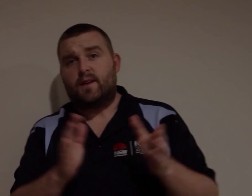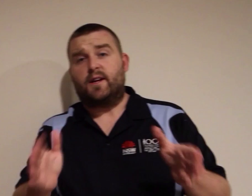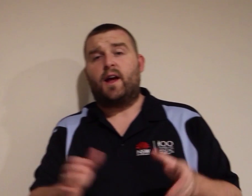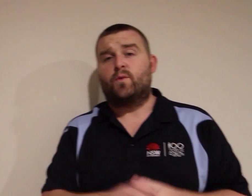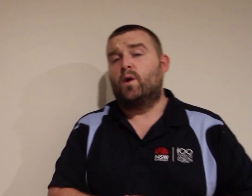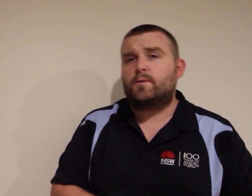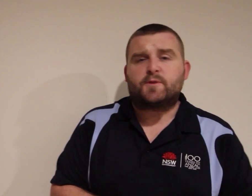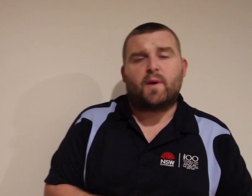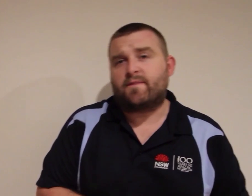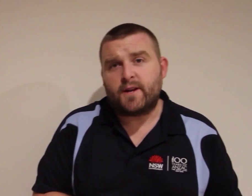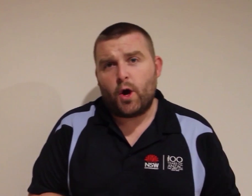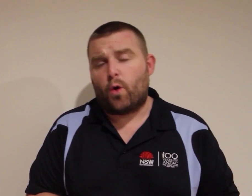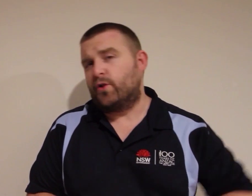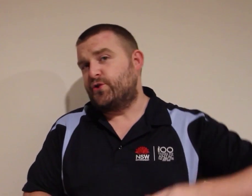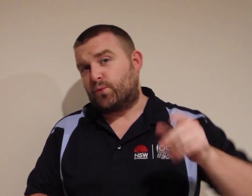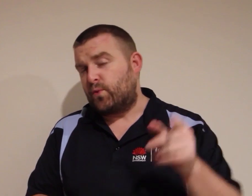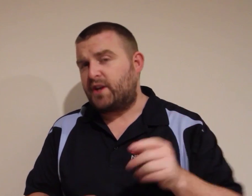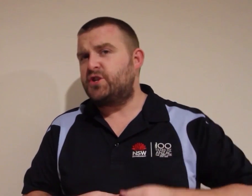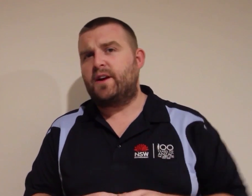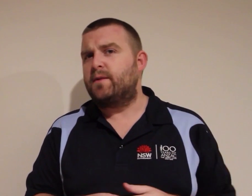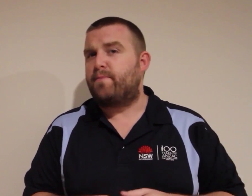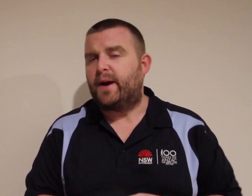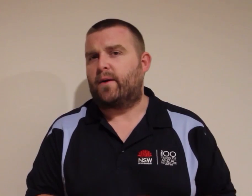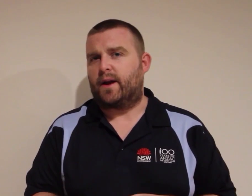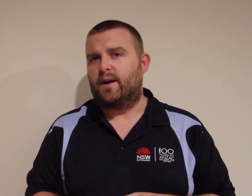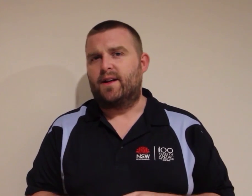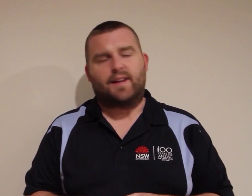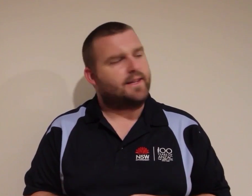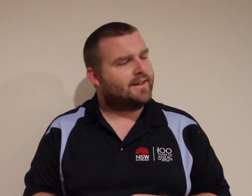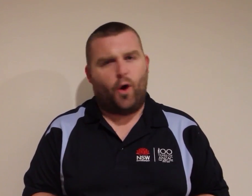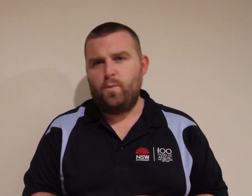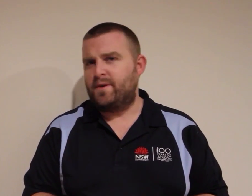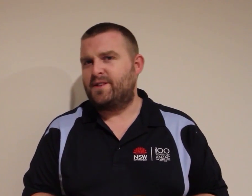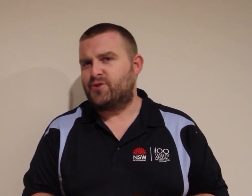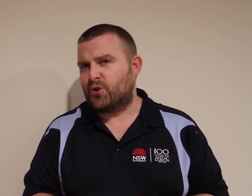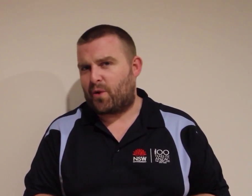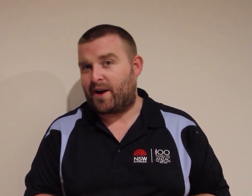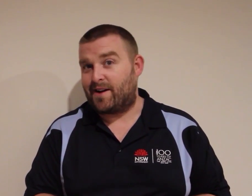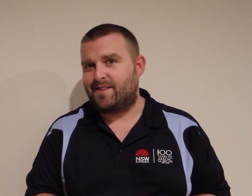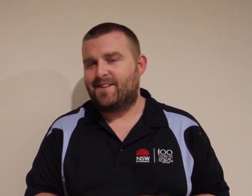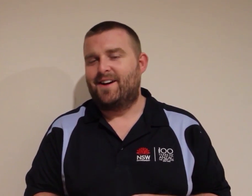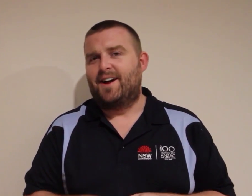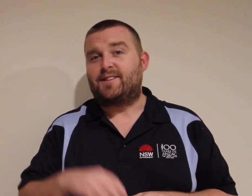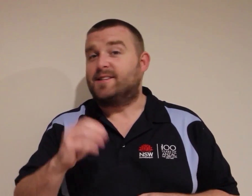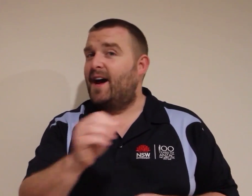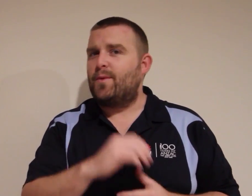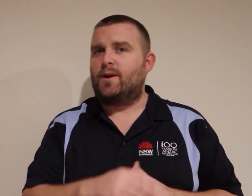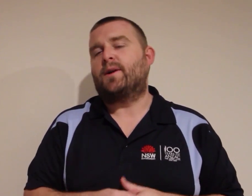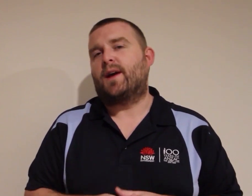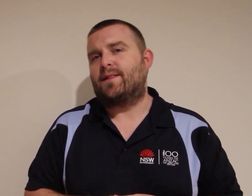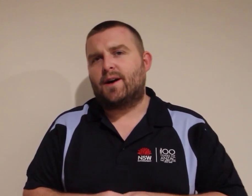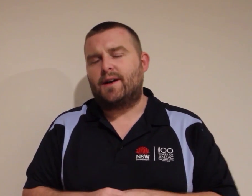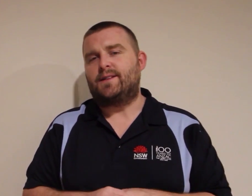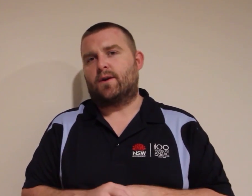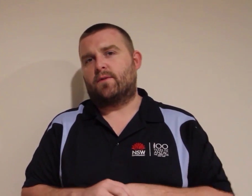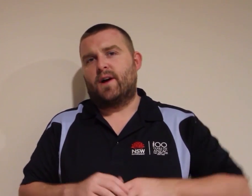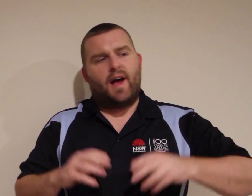G'day and welcome to my video on direction and bearing. Let's hope it's a cracker. Today we're looking at the idea of